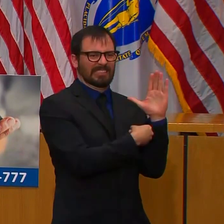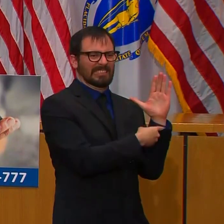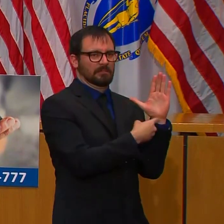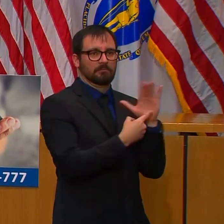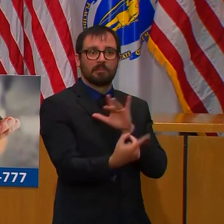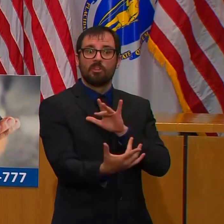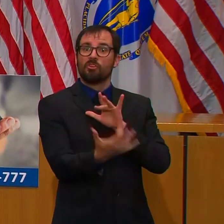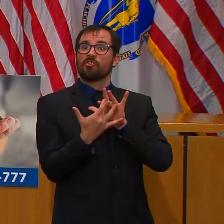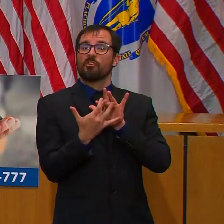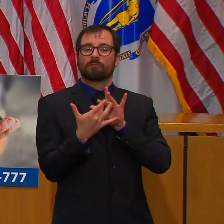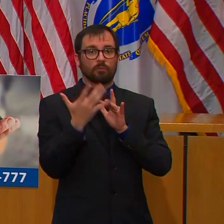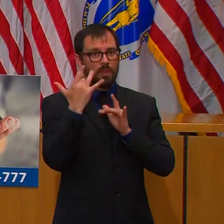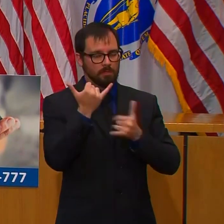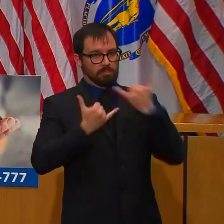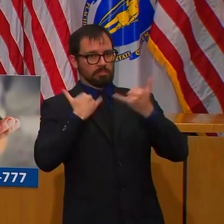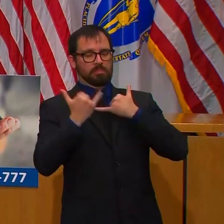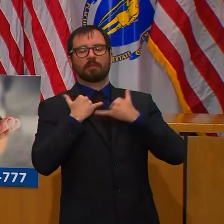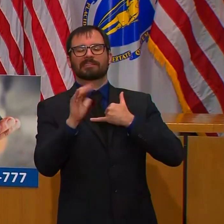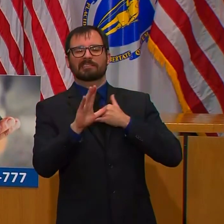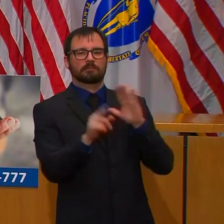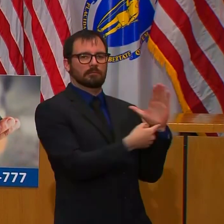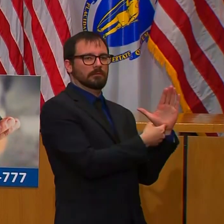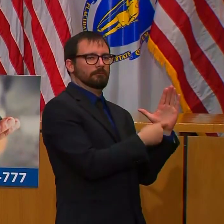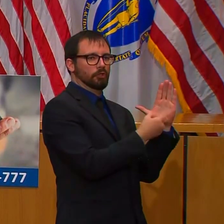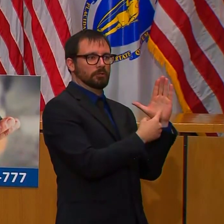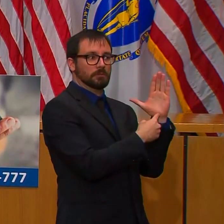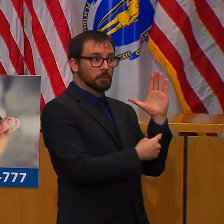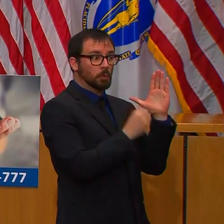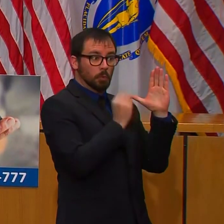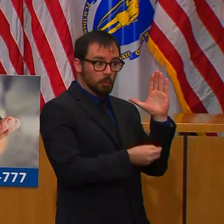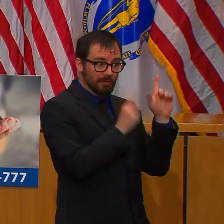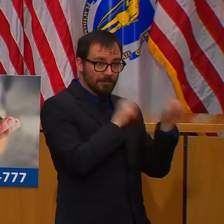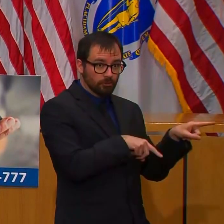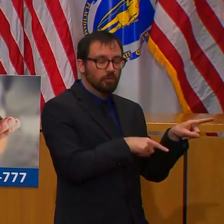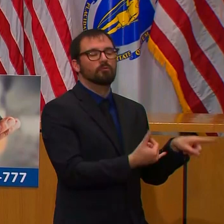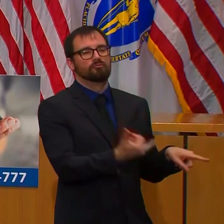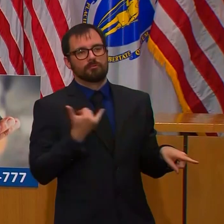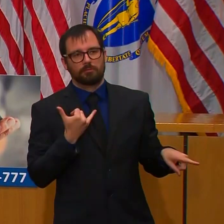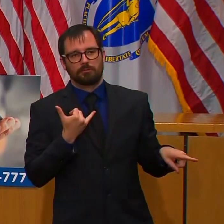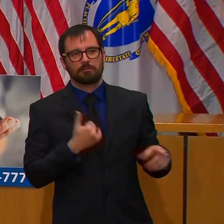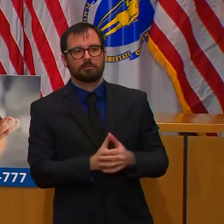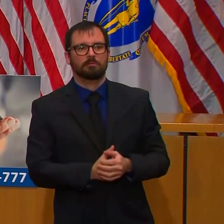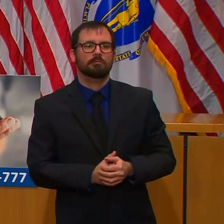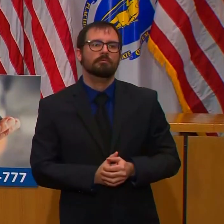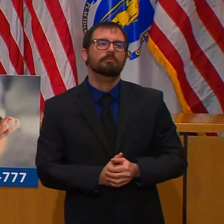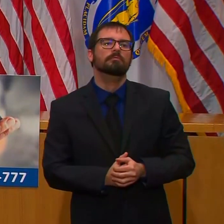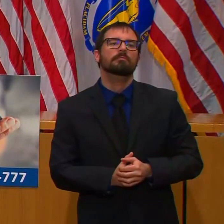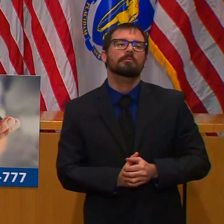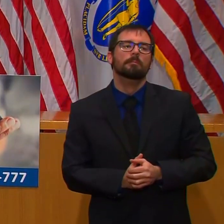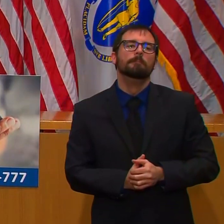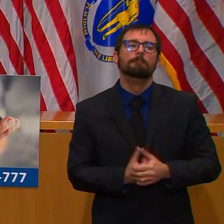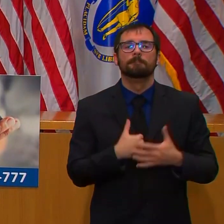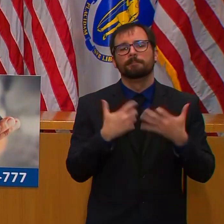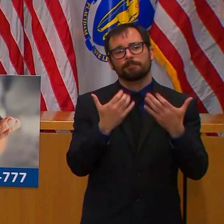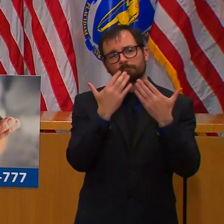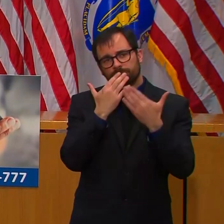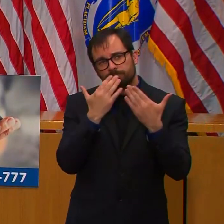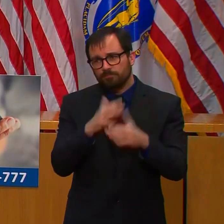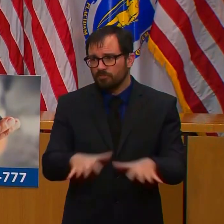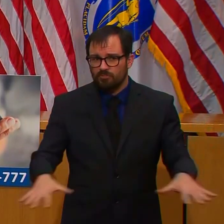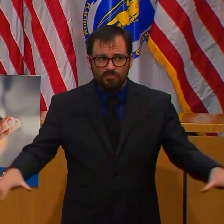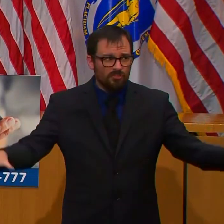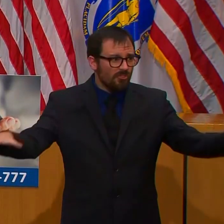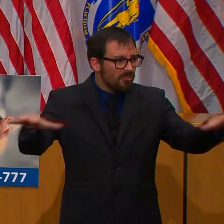I'd also like to take a minute to once again thank everyone, especially those at home, for their diligence in adhering to the stay-at-home